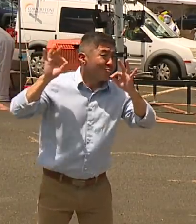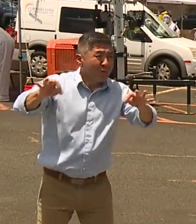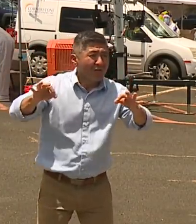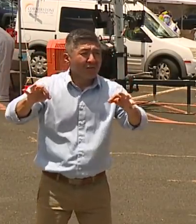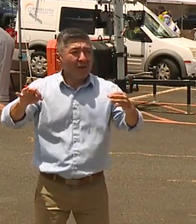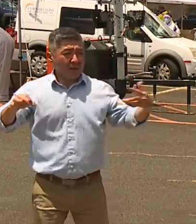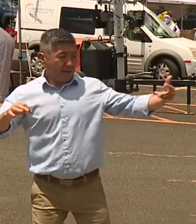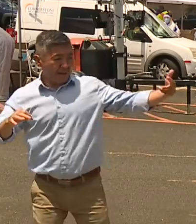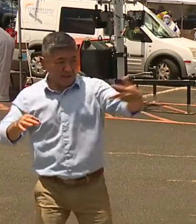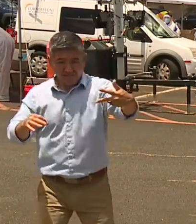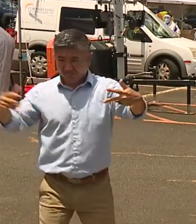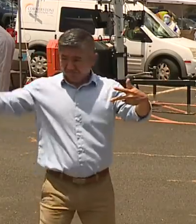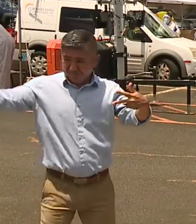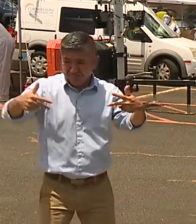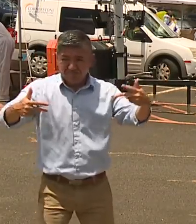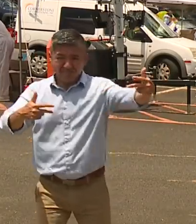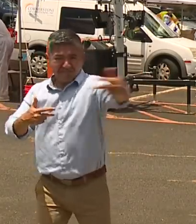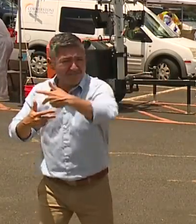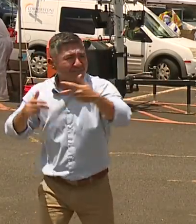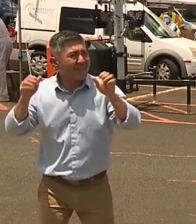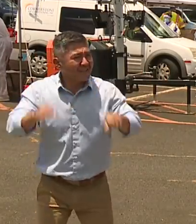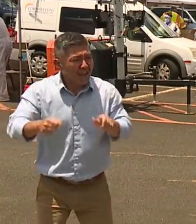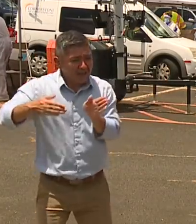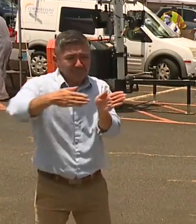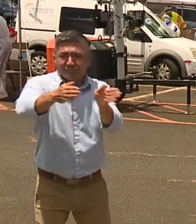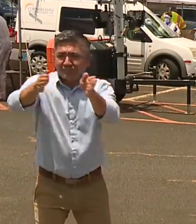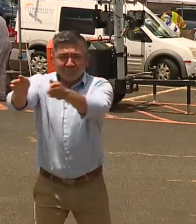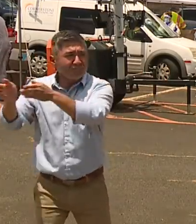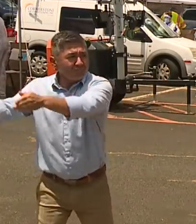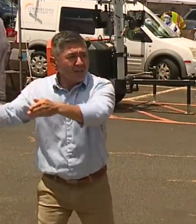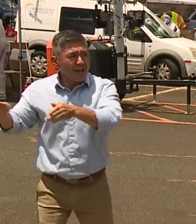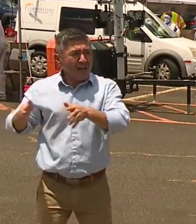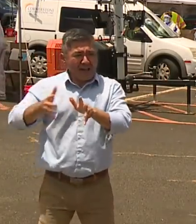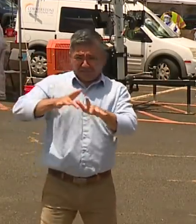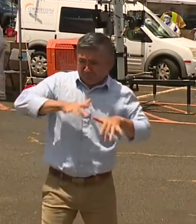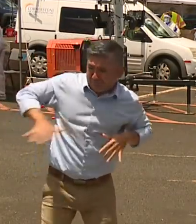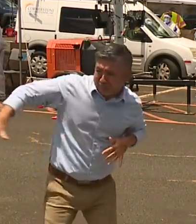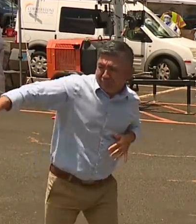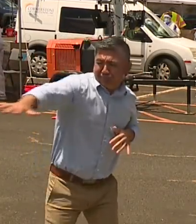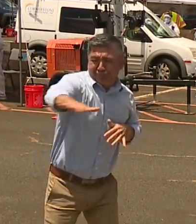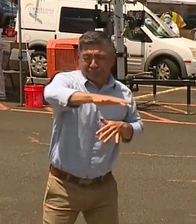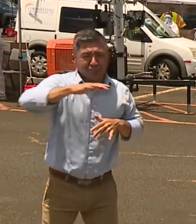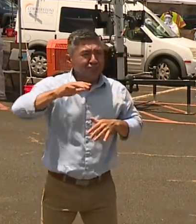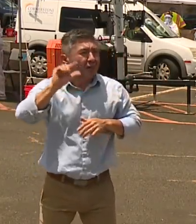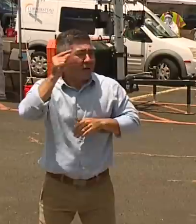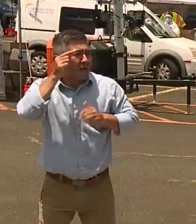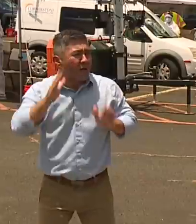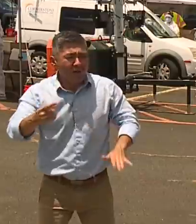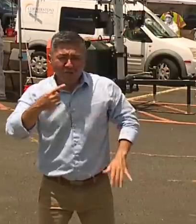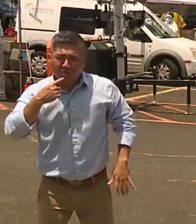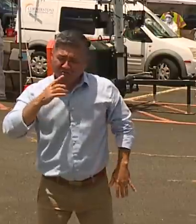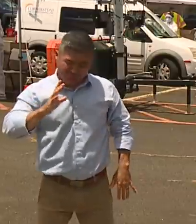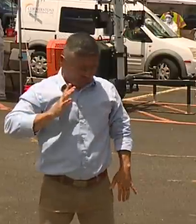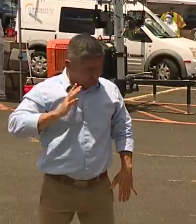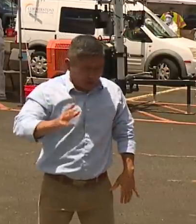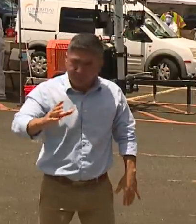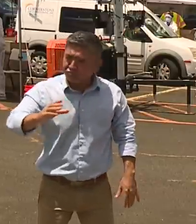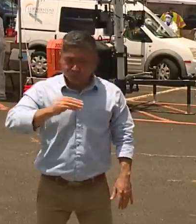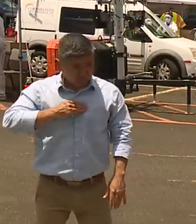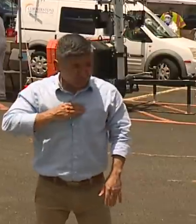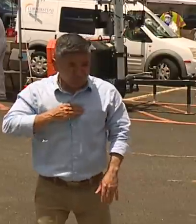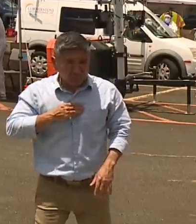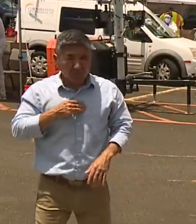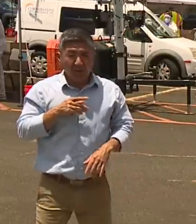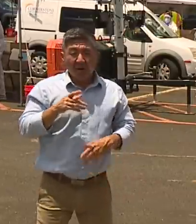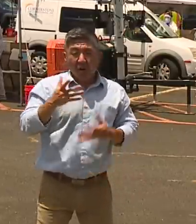a lot of different entrances and exits and a lot of space. And he said, absolutely. We're on board. If you need the stadium for the next 11 days to